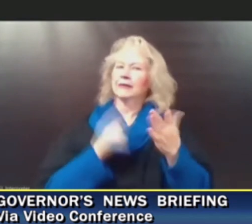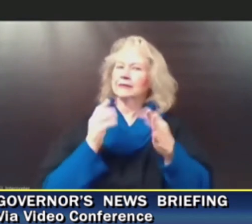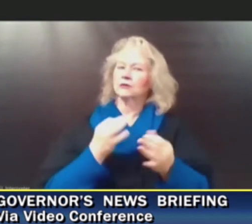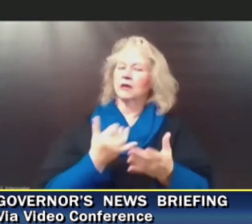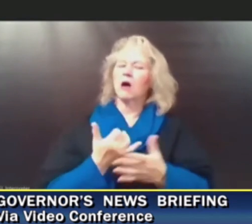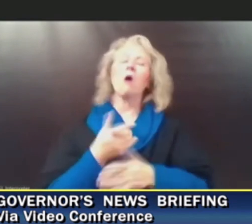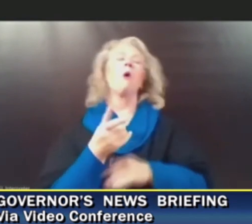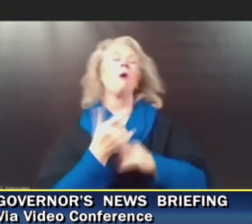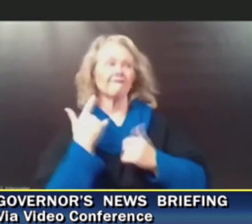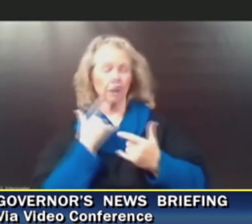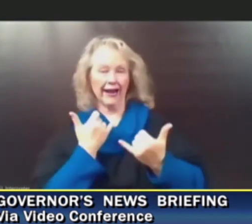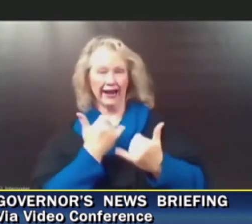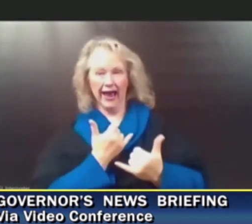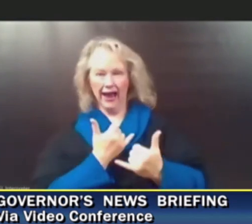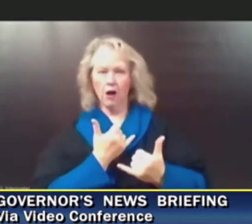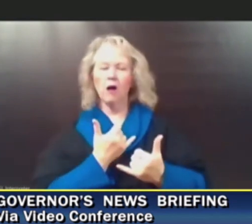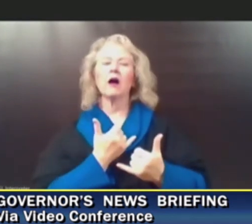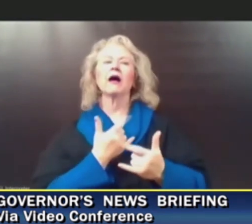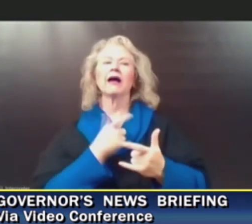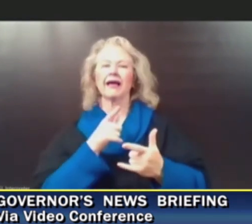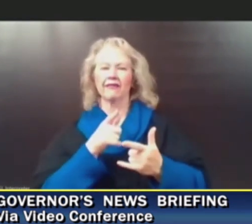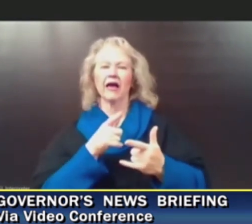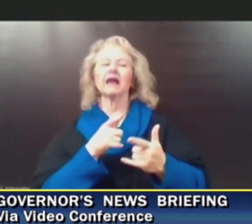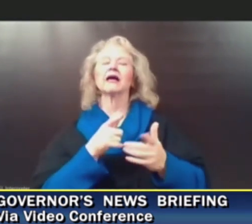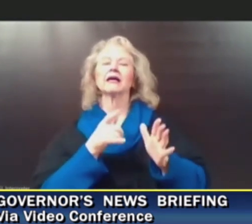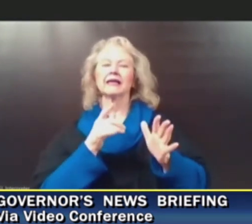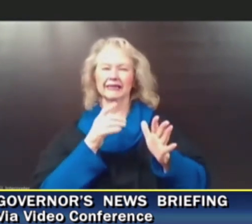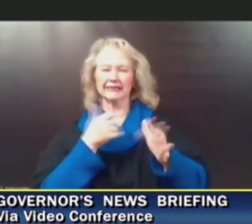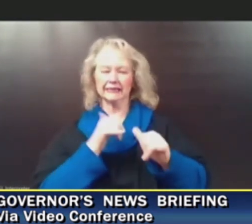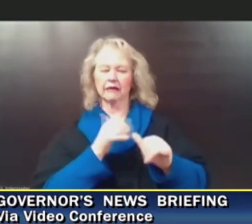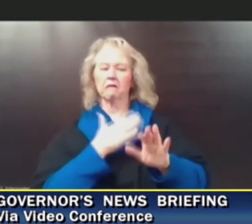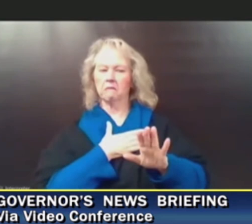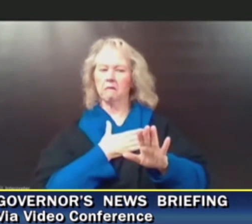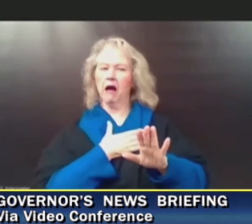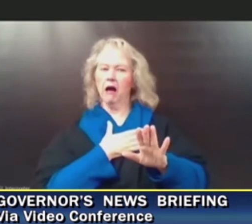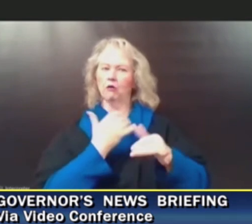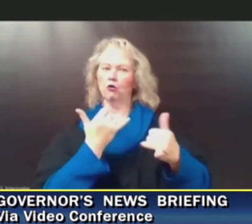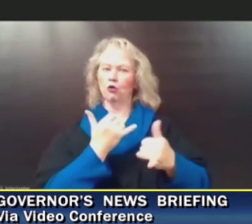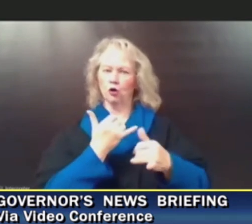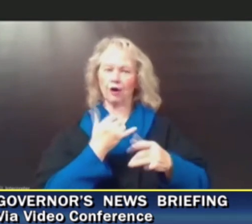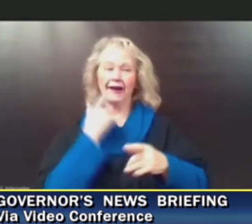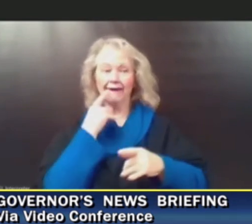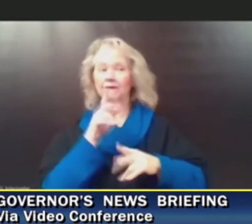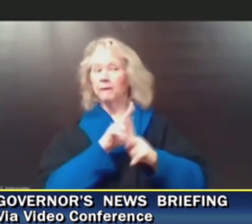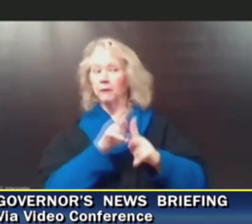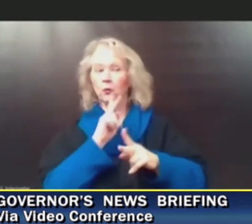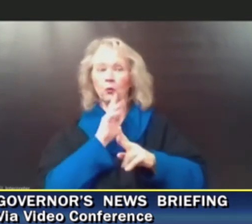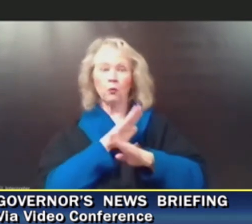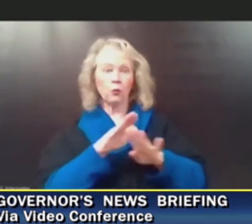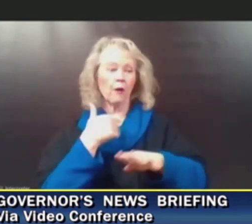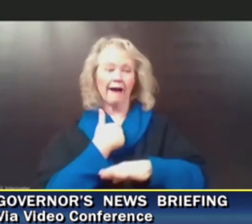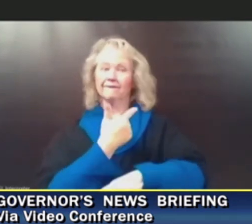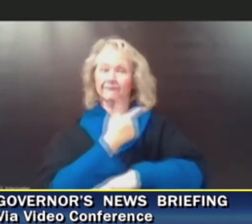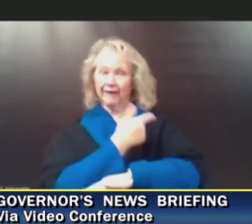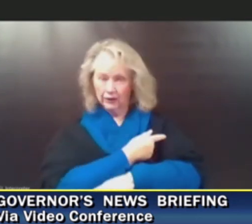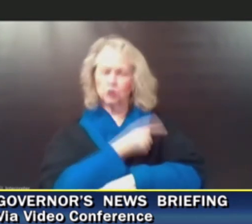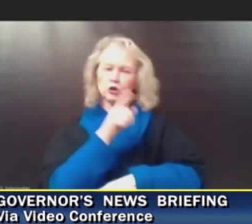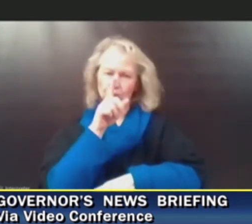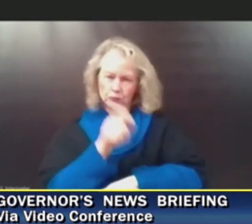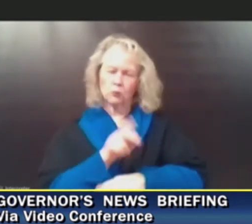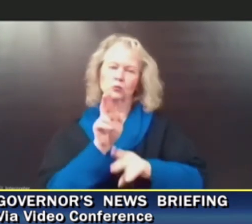As of today, it's under the existing executive order, as I understand it, where unvaccinated people still have to wear a mask indoors.